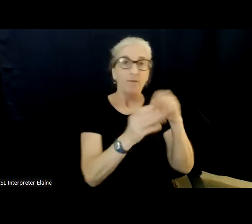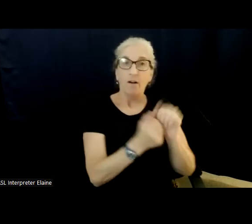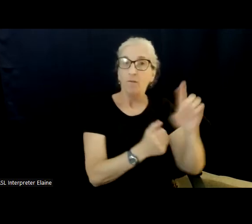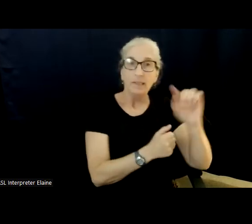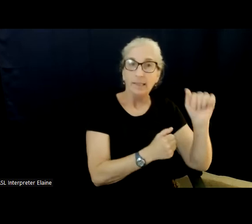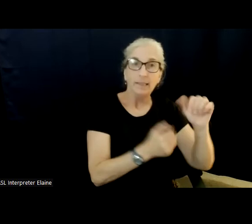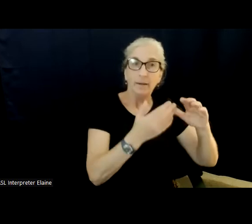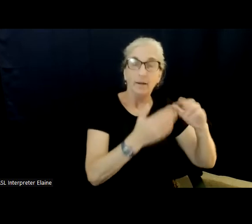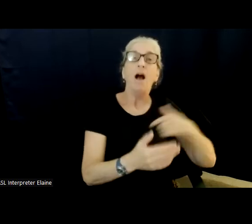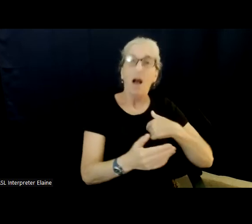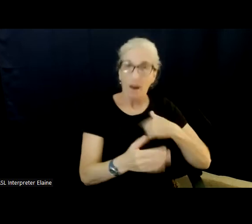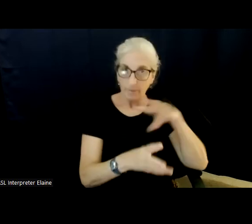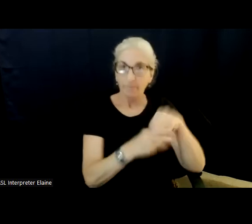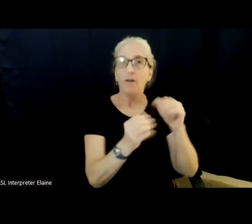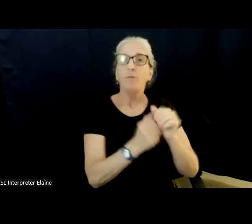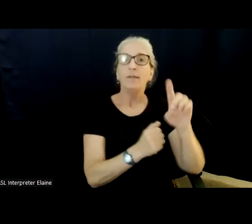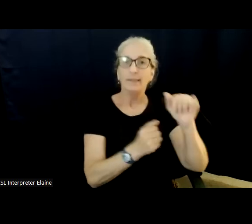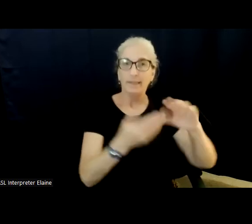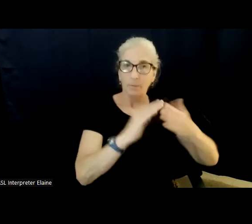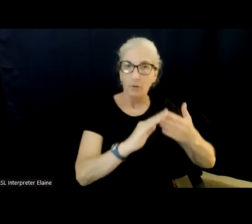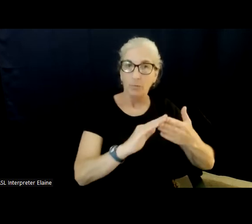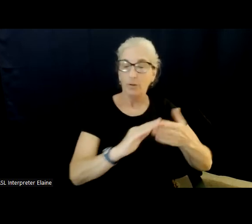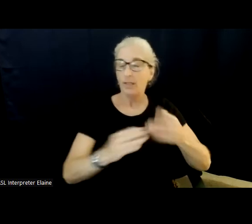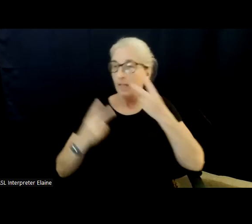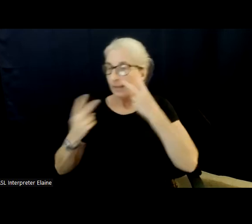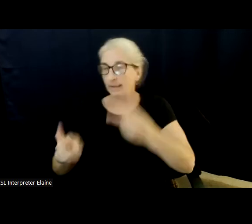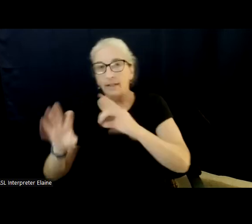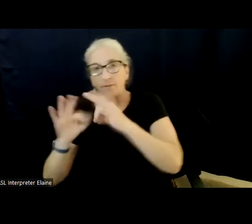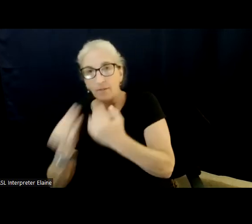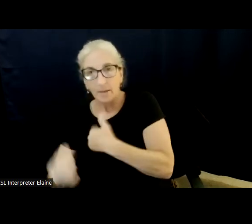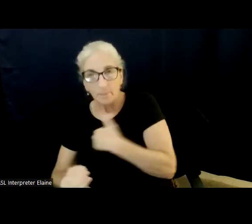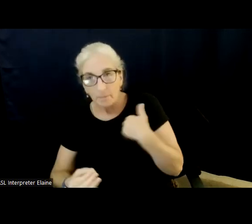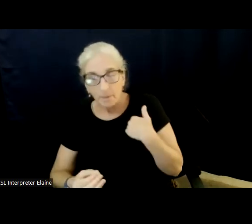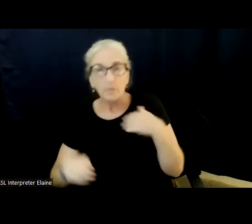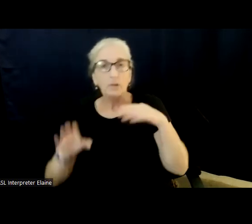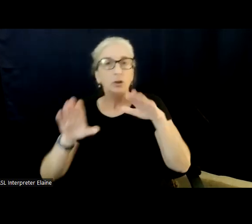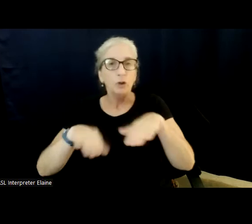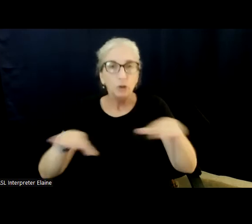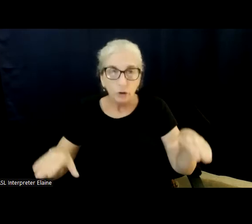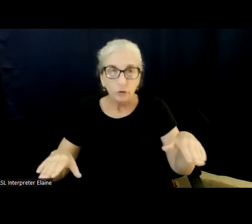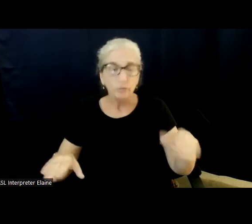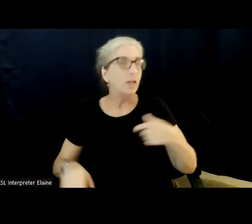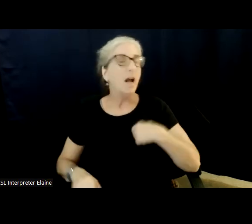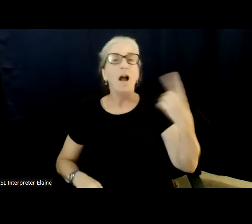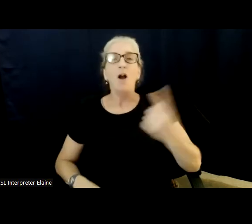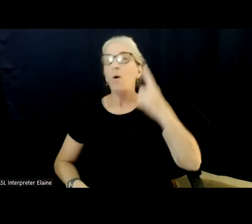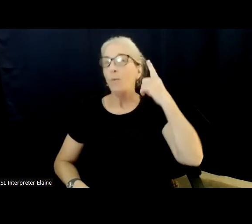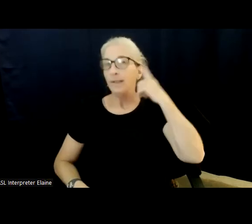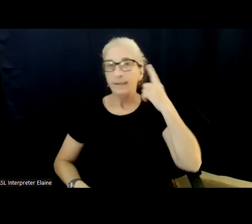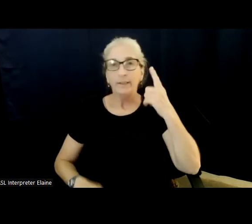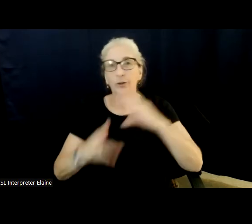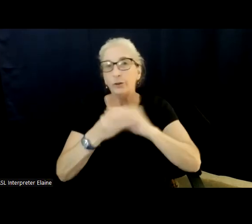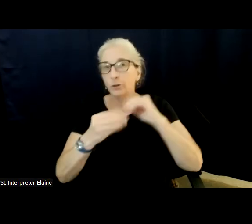members, with close friends and their children, I hear stories of hope, optimism, and sadly frustration.